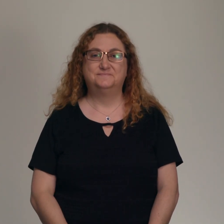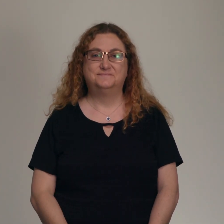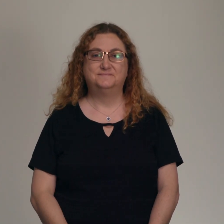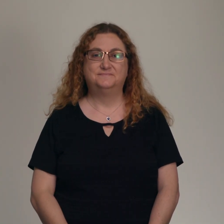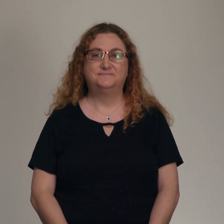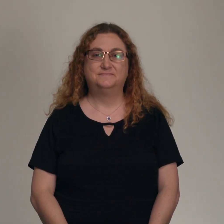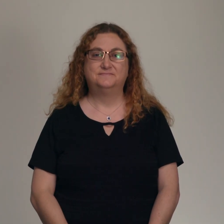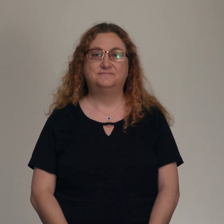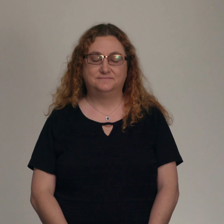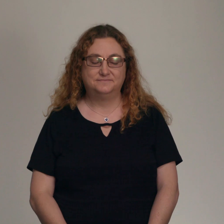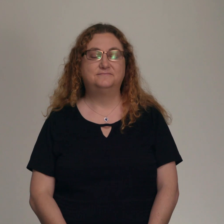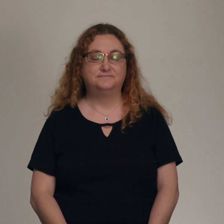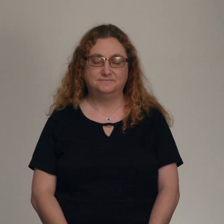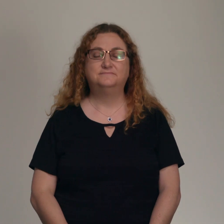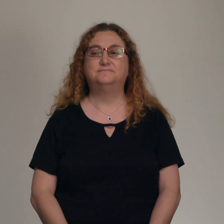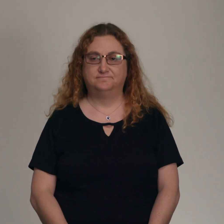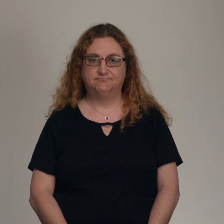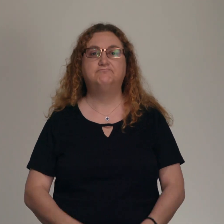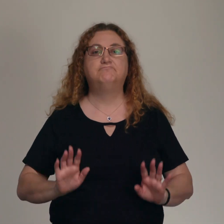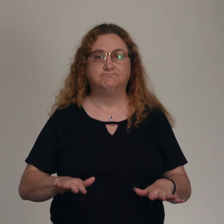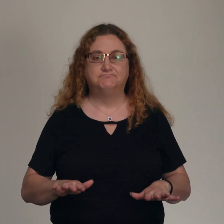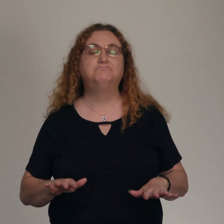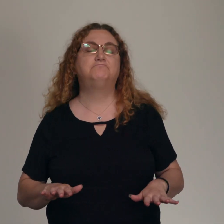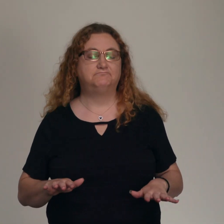guitar solo guitar